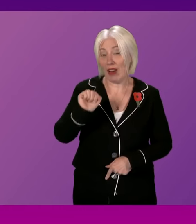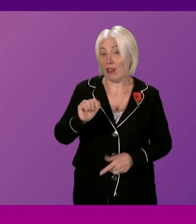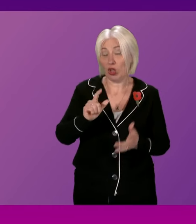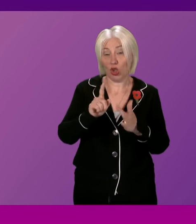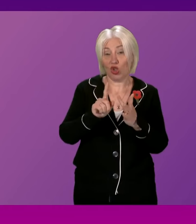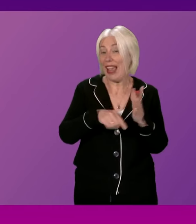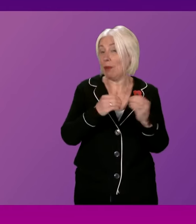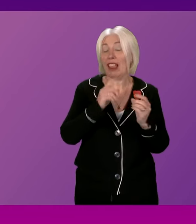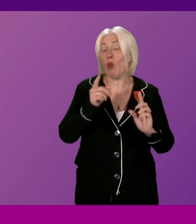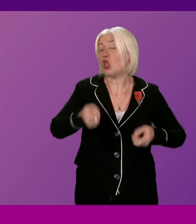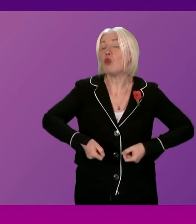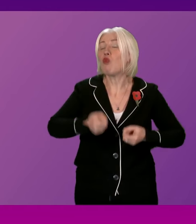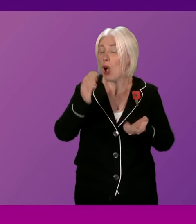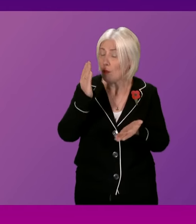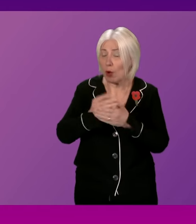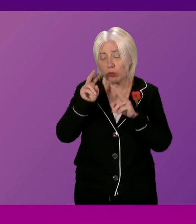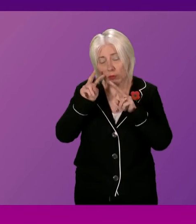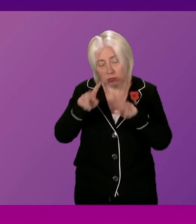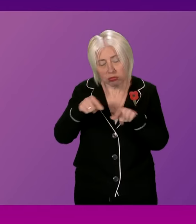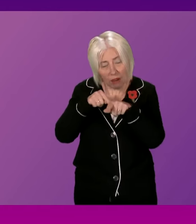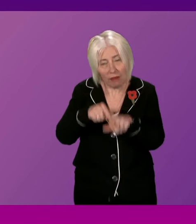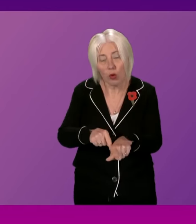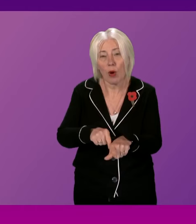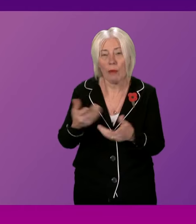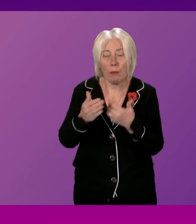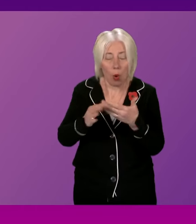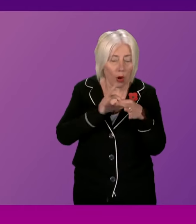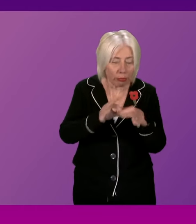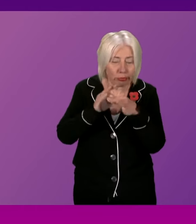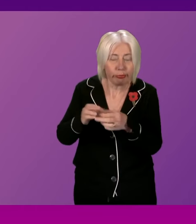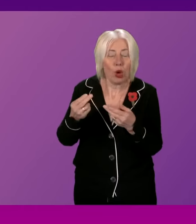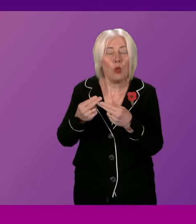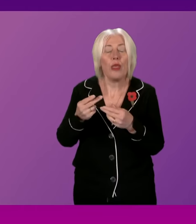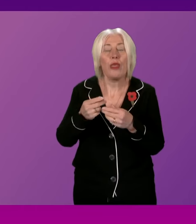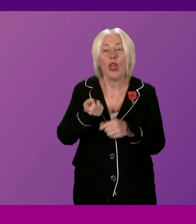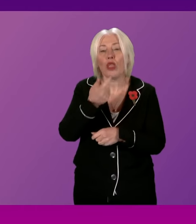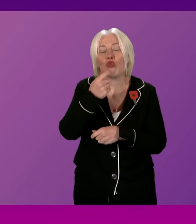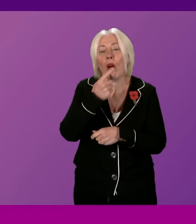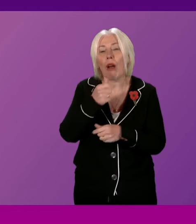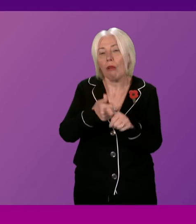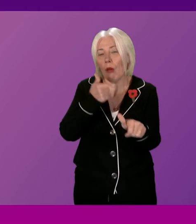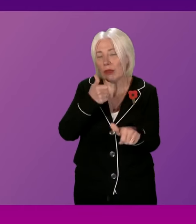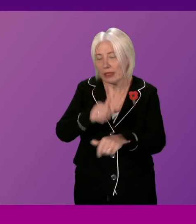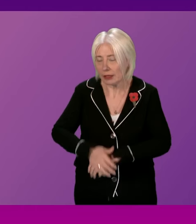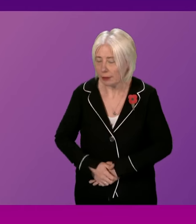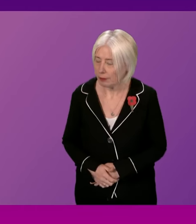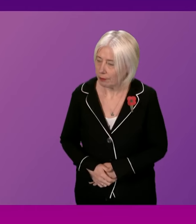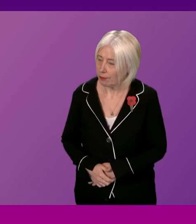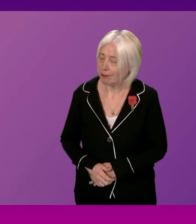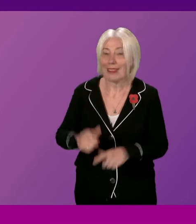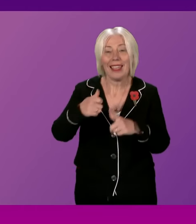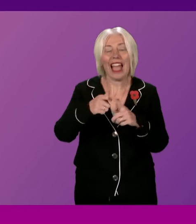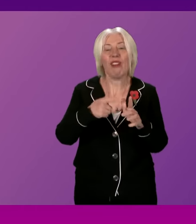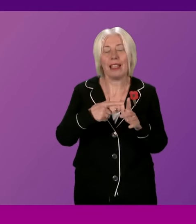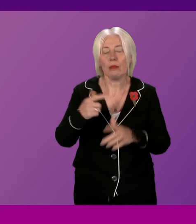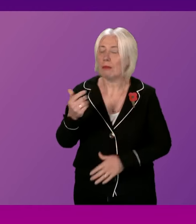will seek to take up in relation to those conversations and engagement with the drug companies themselves. Karen Adam. Thank you, President